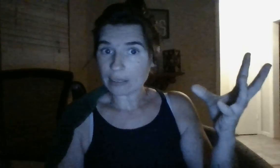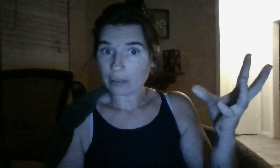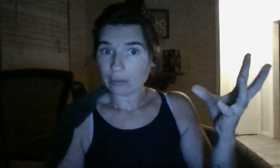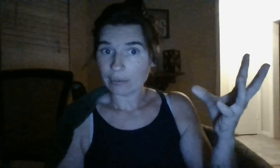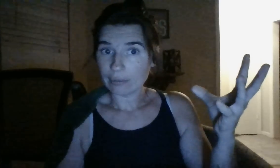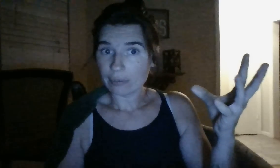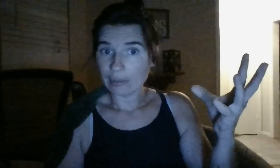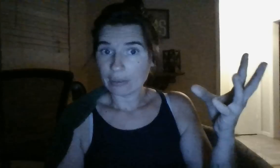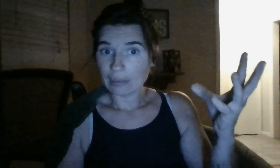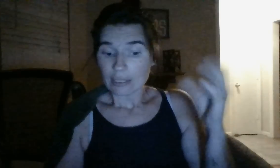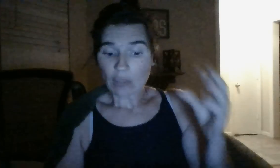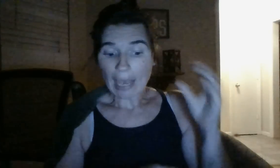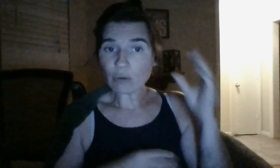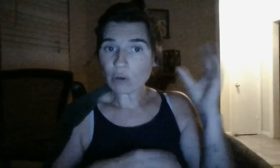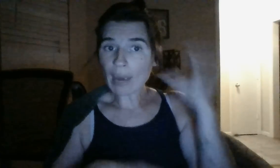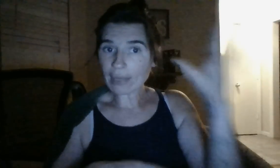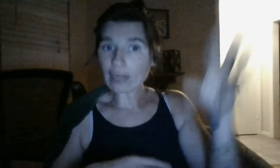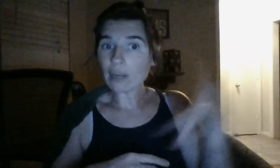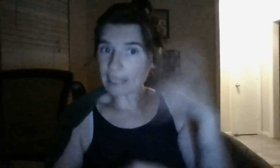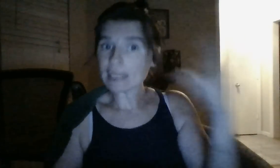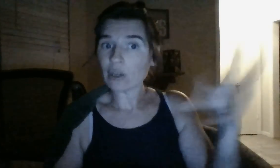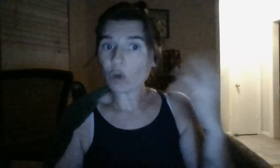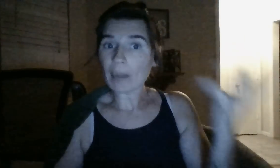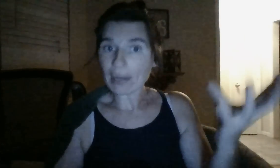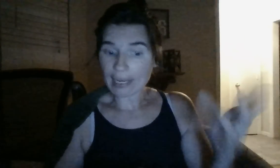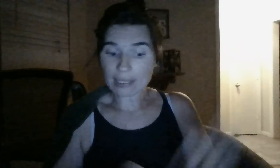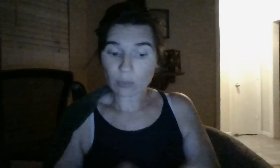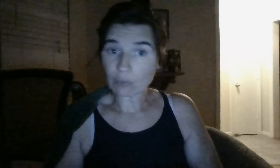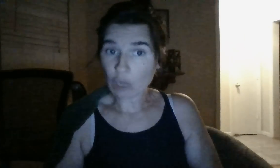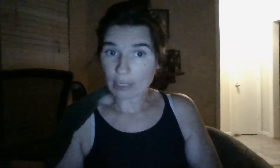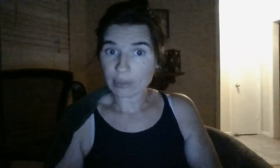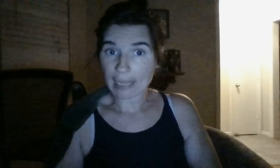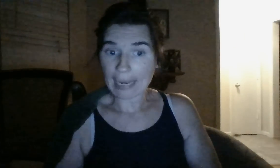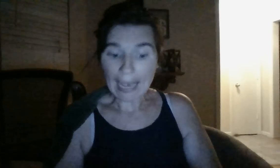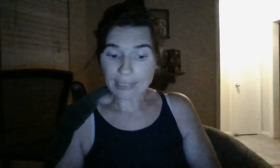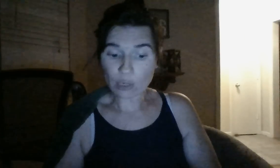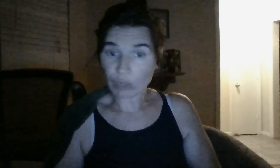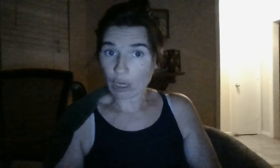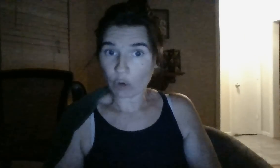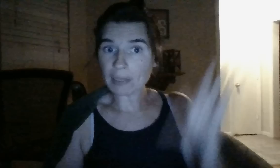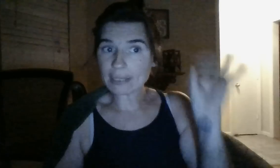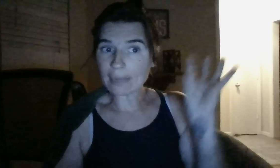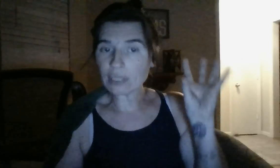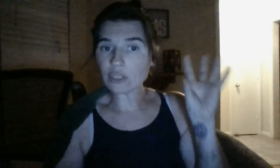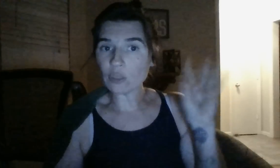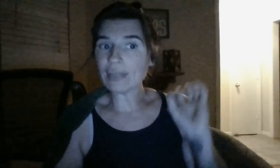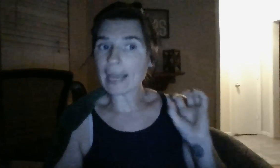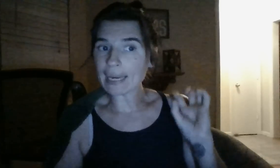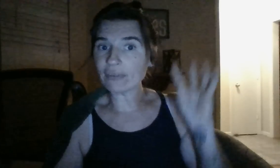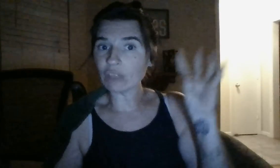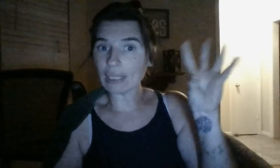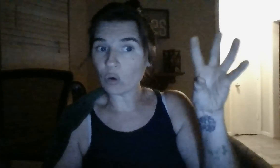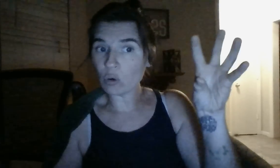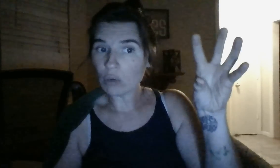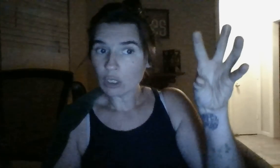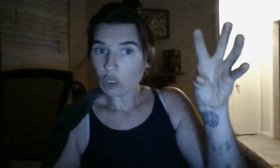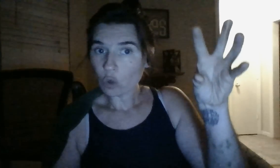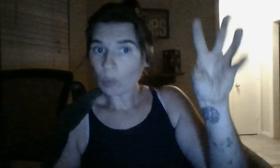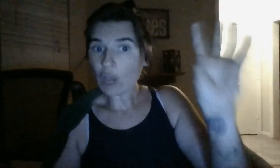it. So, I don't know how that company is going to go about that is what I'm trying to say. I don't know. But something to do with negative legal with